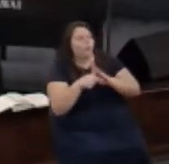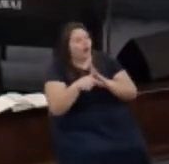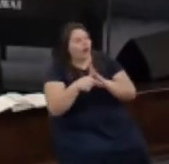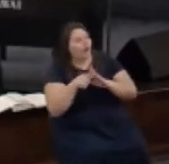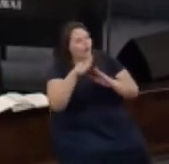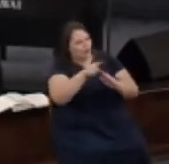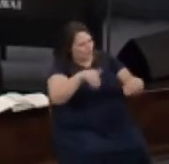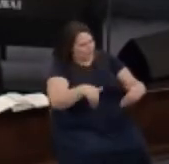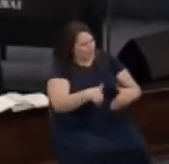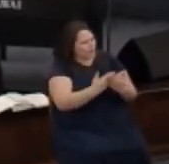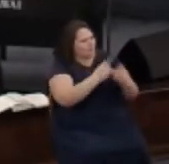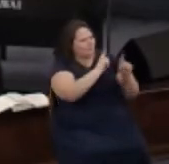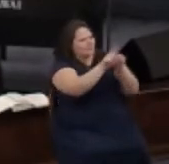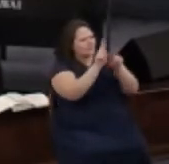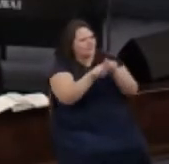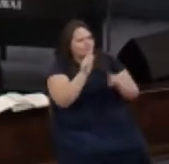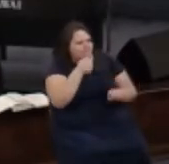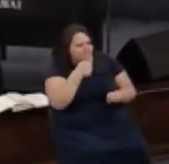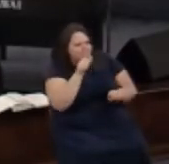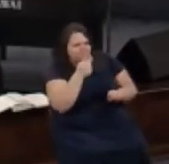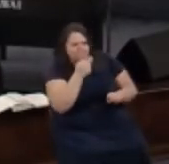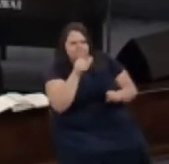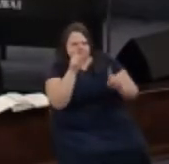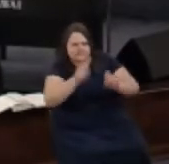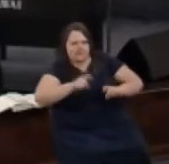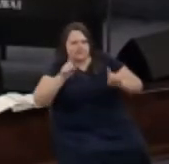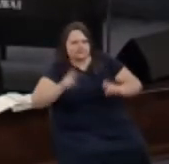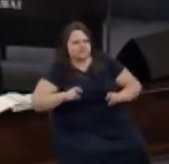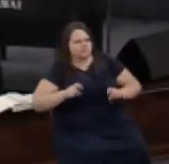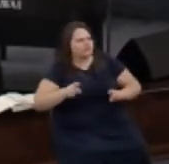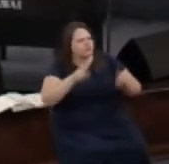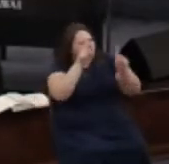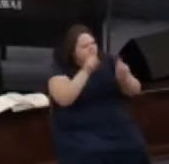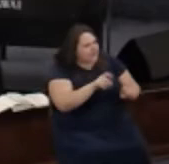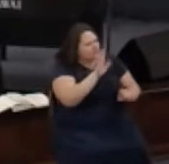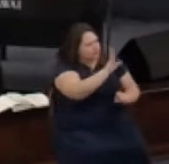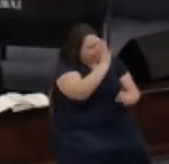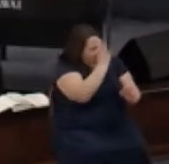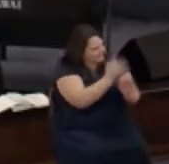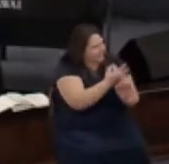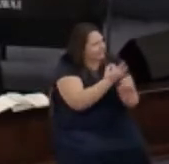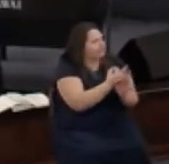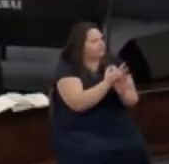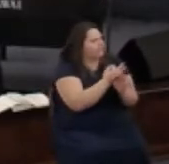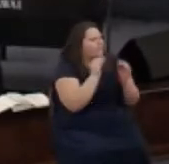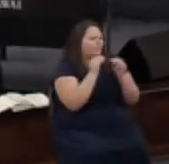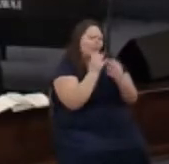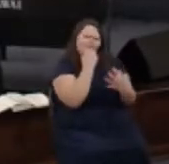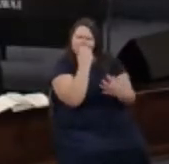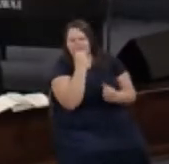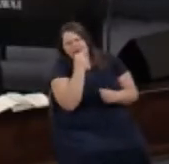grieved by various trials so that the tested genius of your faith more precious